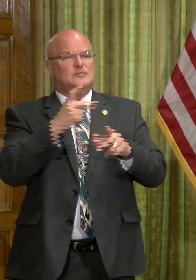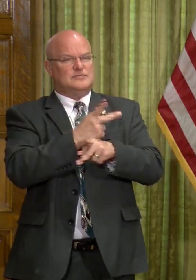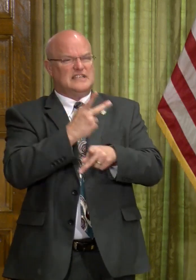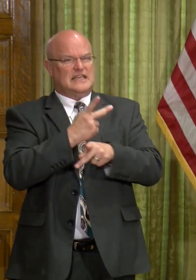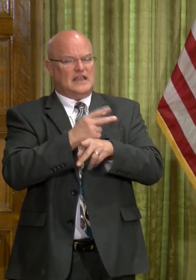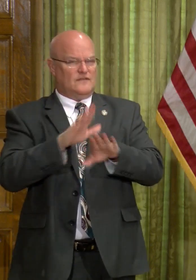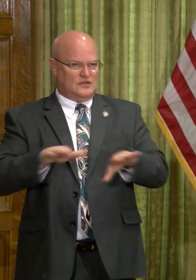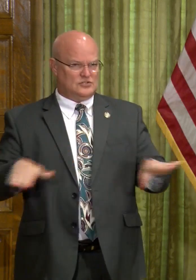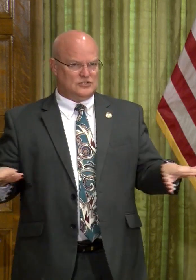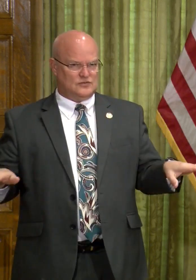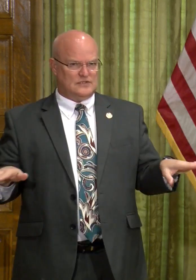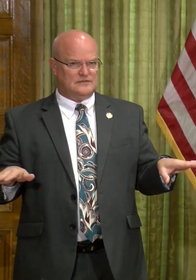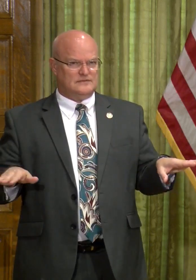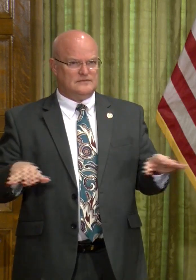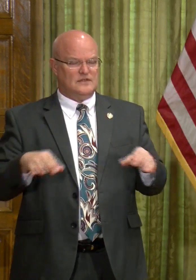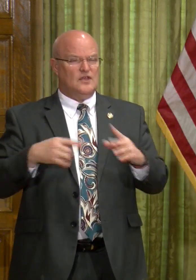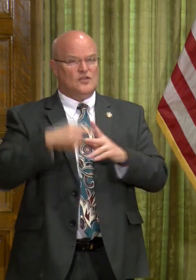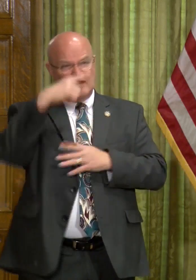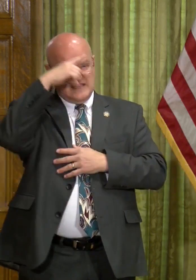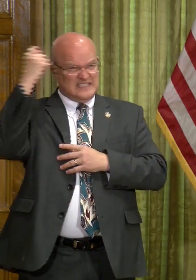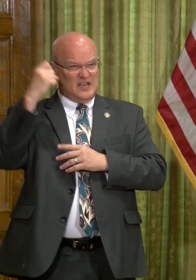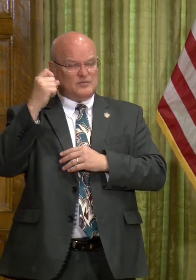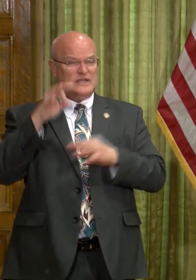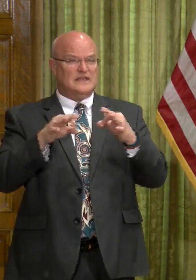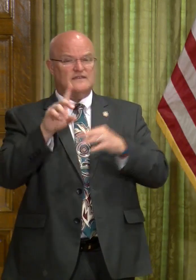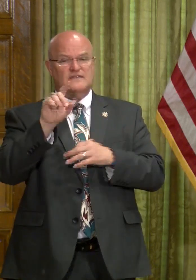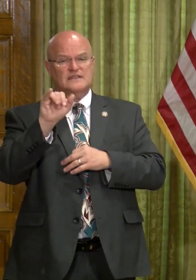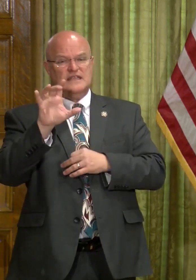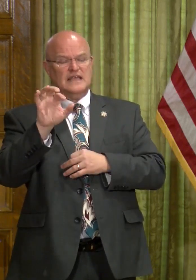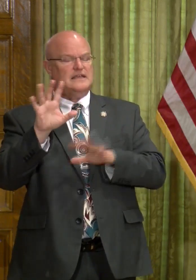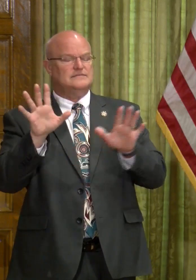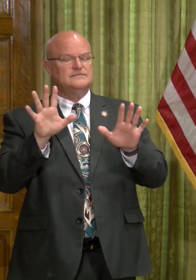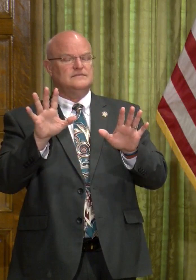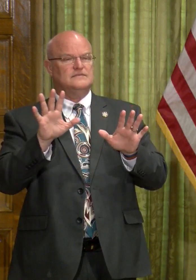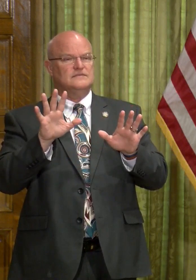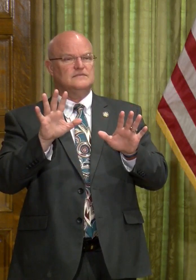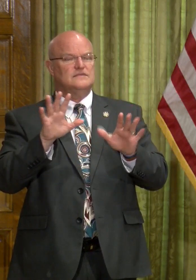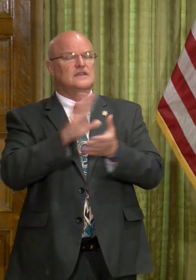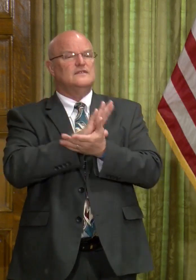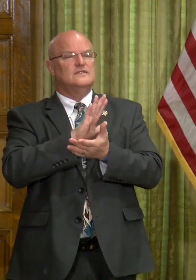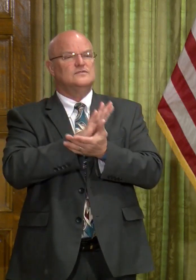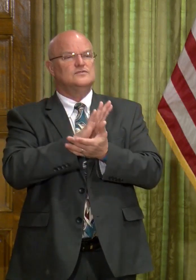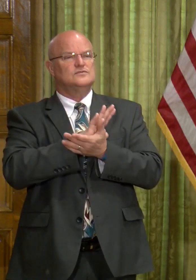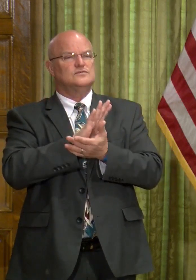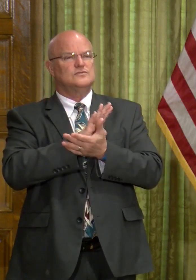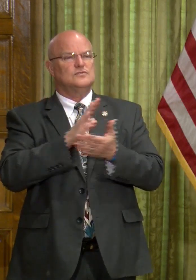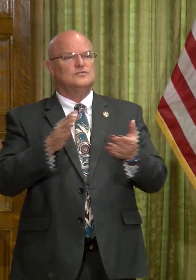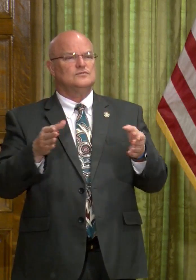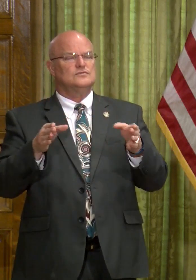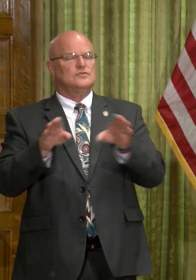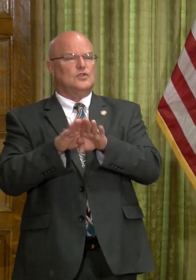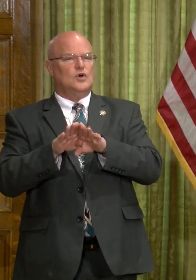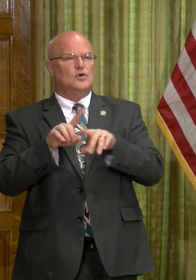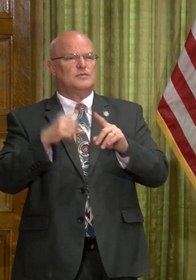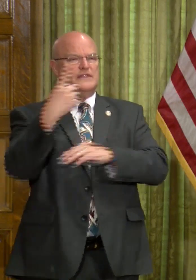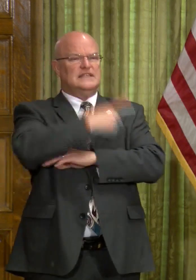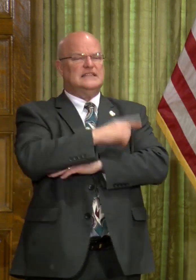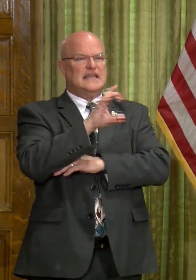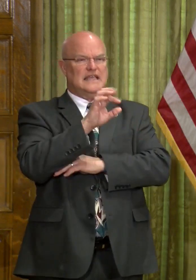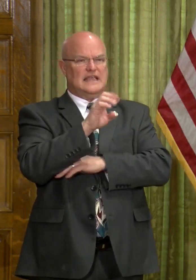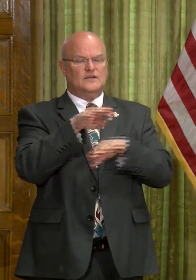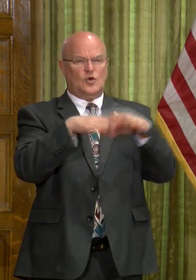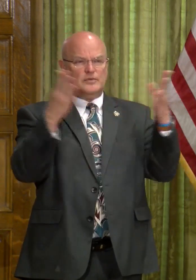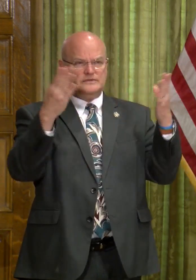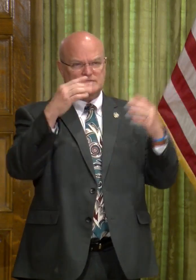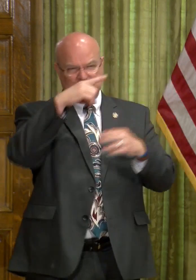to take care of their children this summer if- daycares or if, um, if these summer camps end up being limited? Well, it's